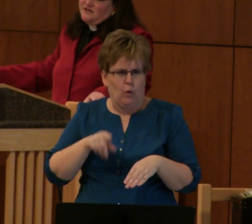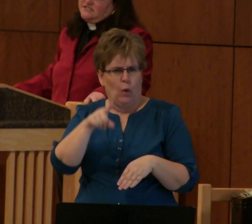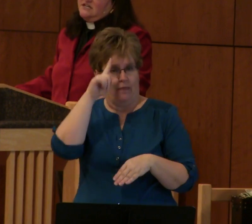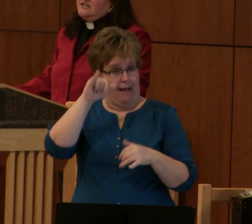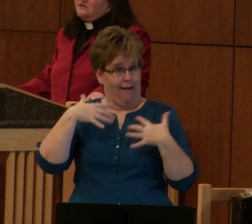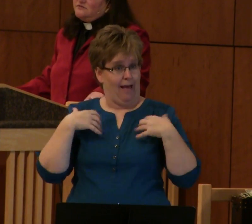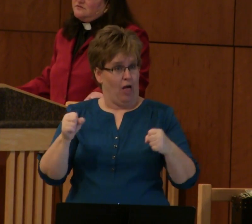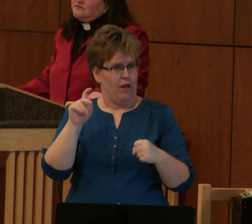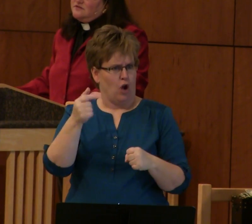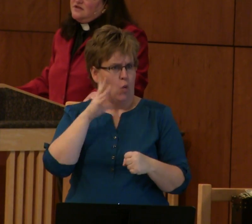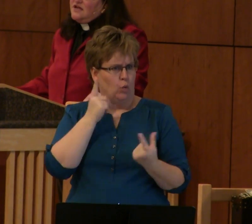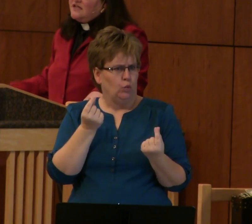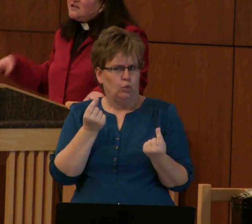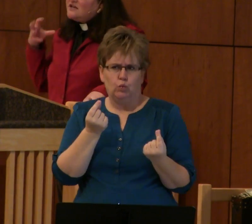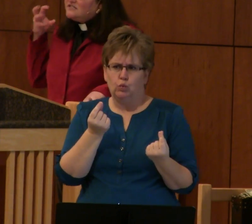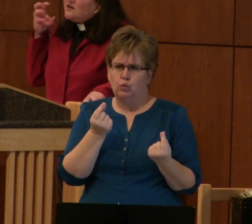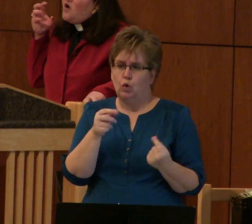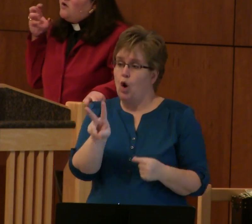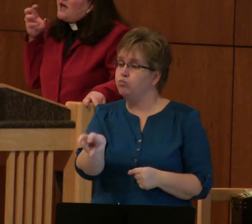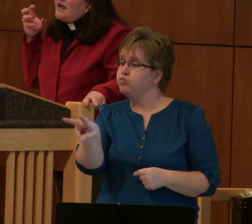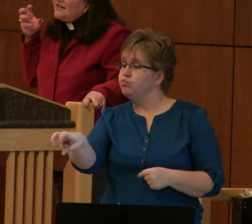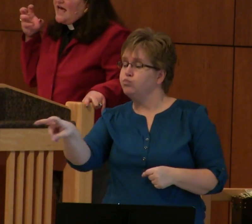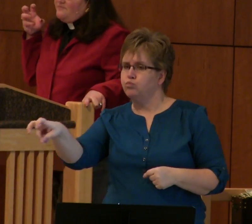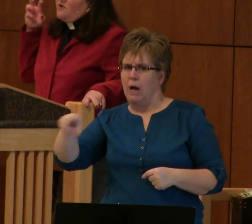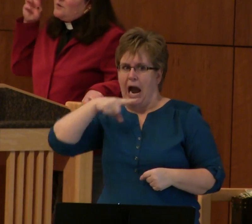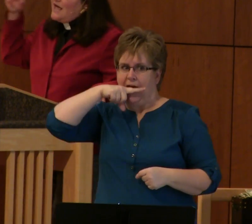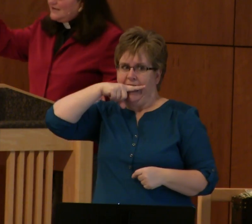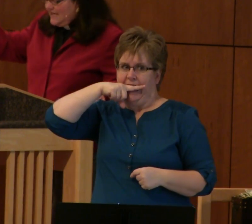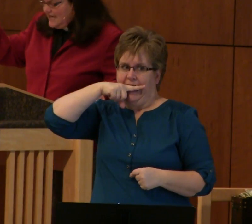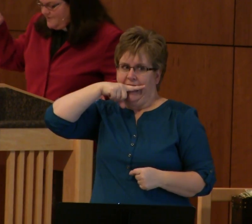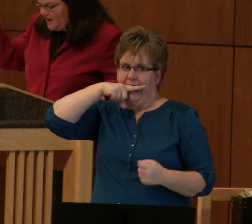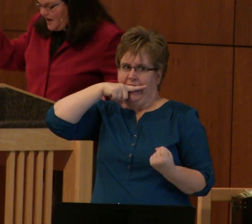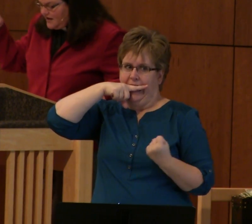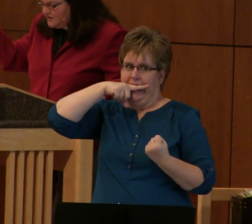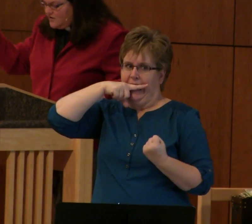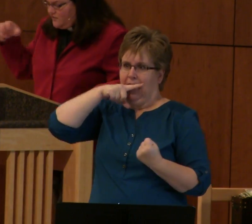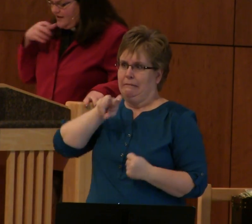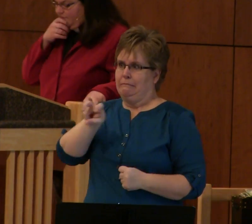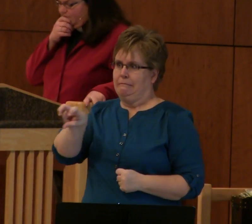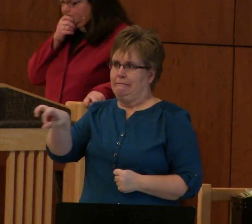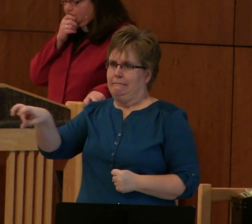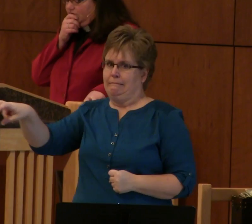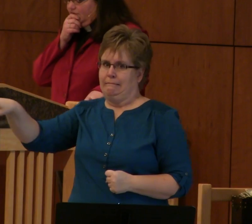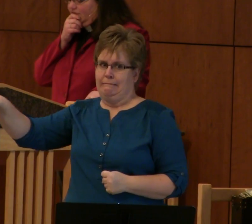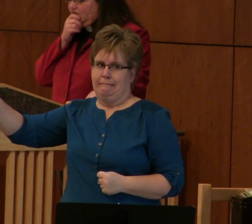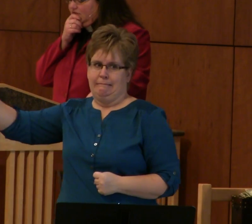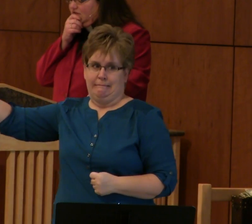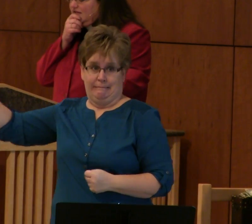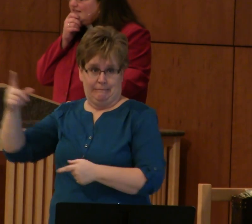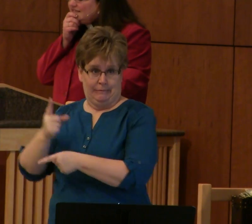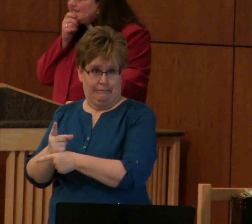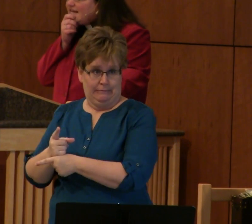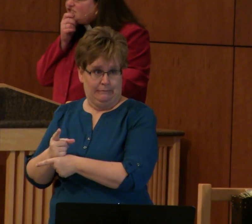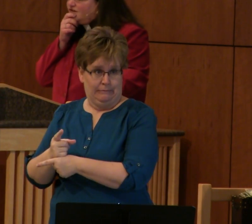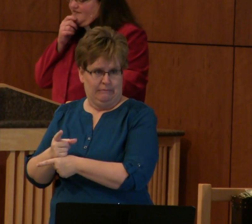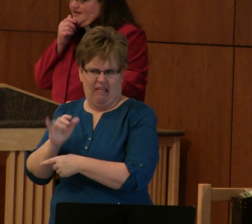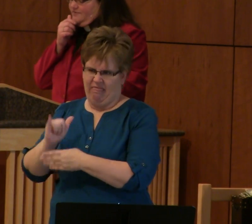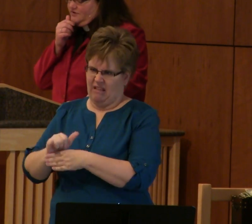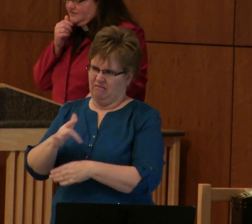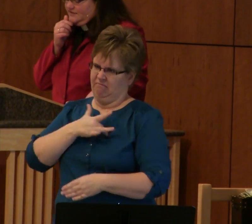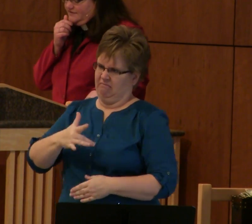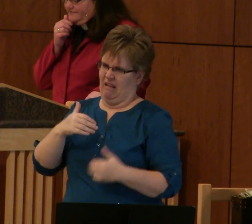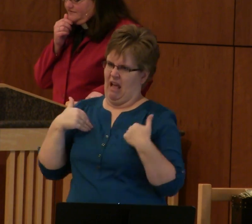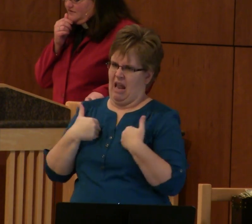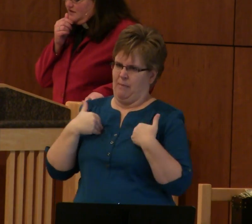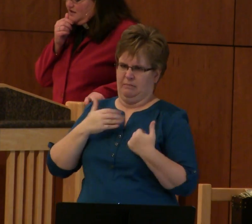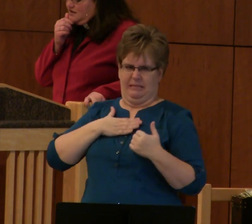that healthy dog is going to do? That dog is going to hold on to that bone and keep on going. That's the nature of